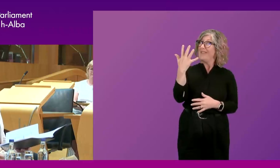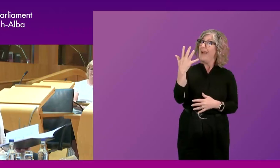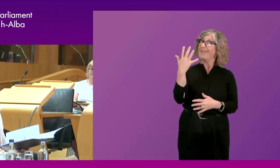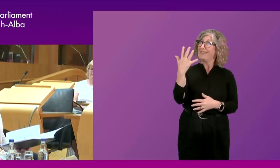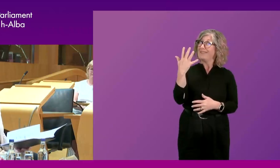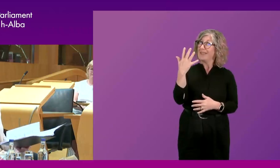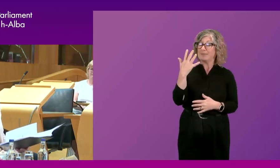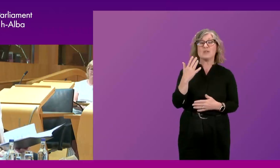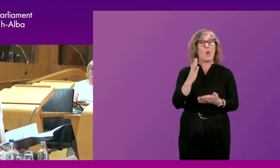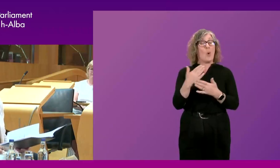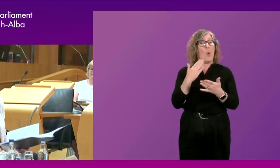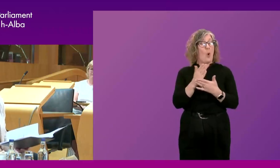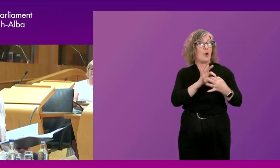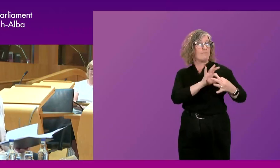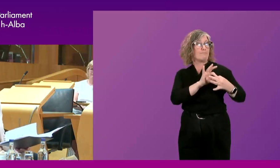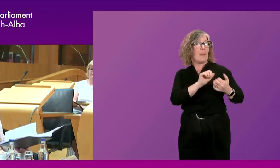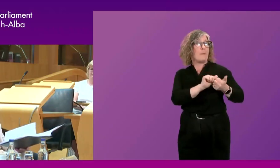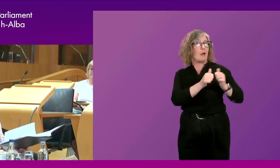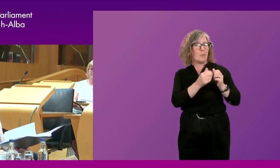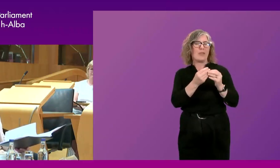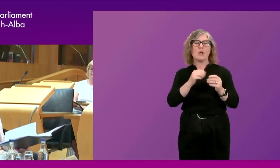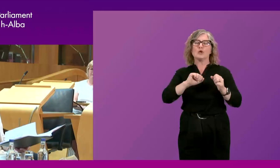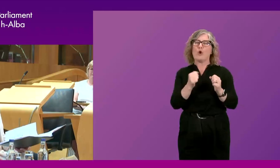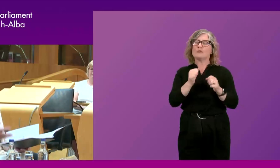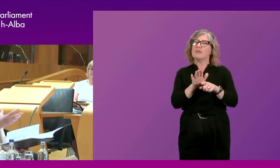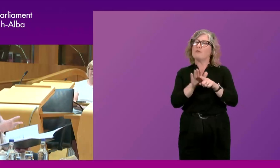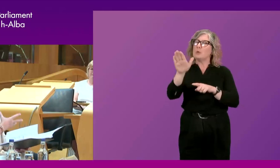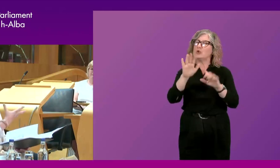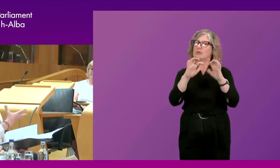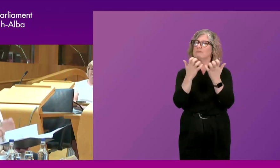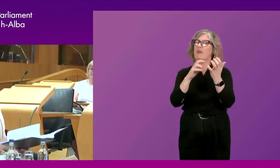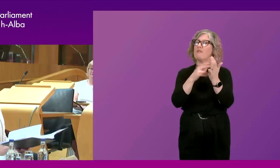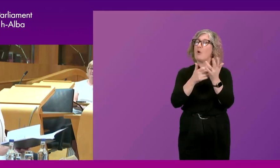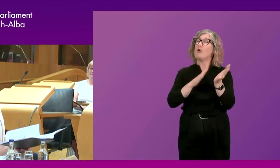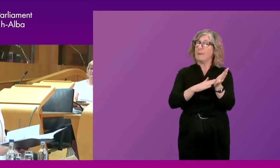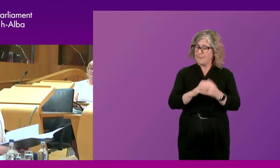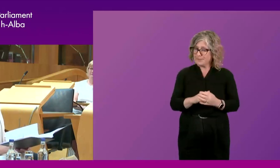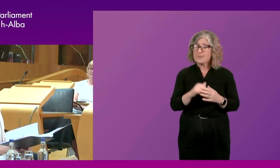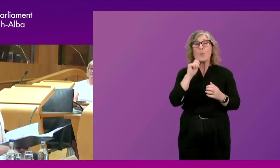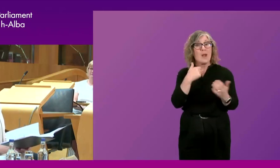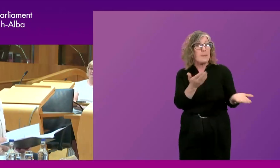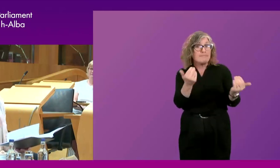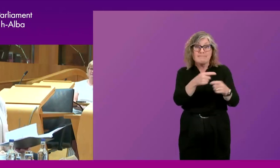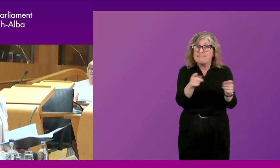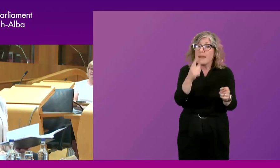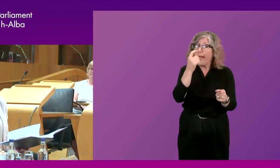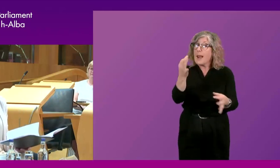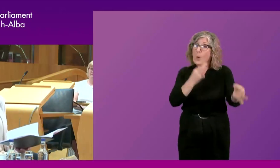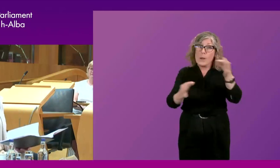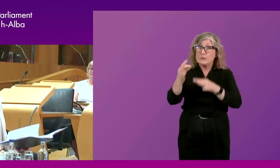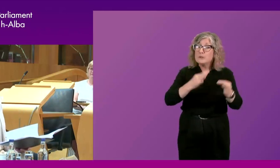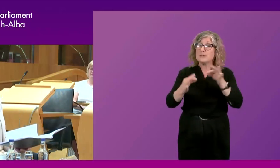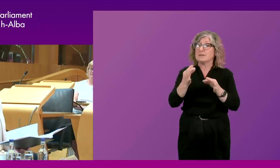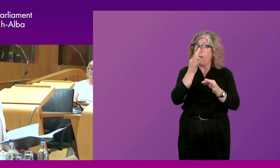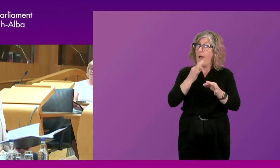And we're in partnership today with Scotland's Futures Forum. I'll be inviting you to get involved with questions, putting them to our